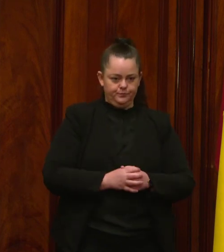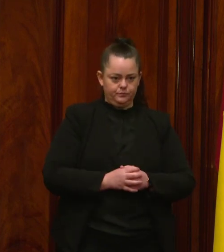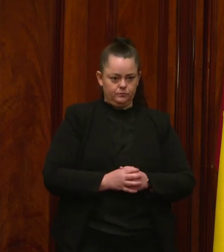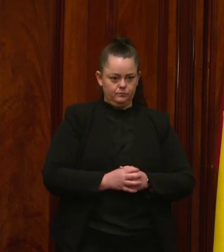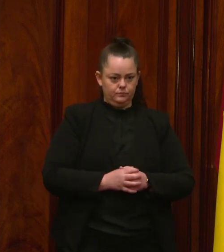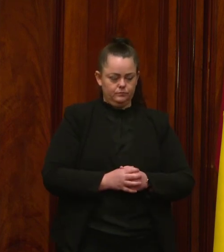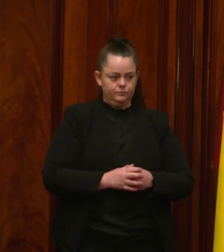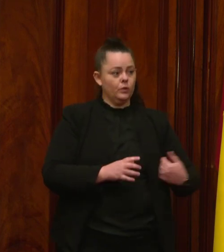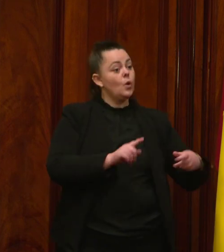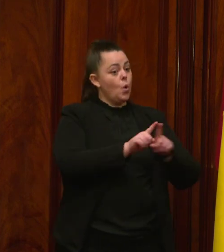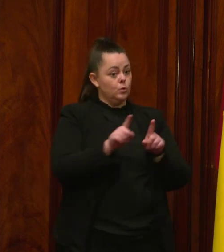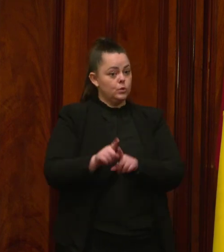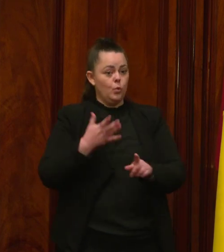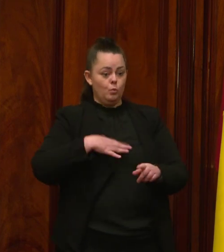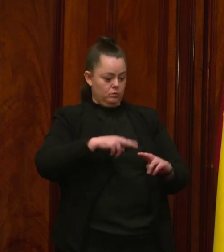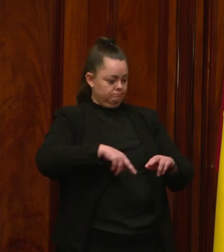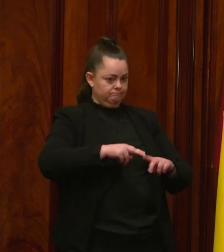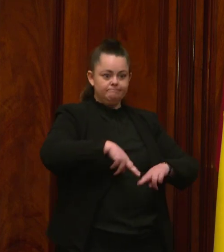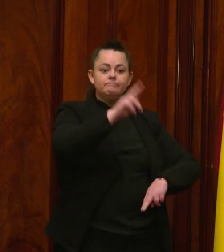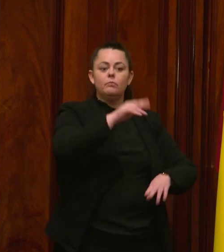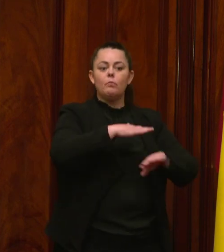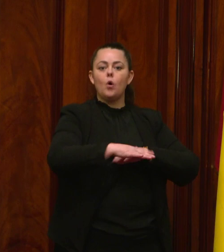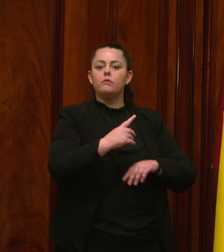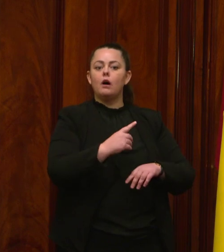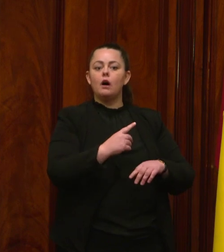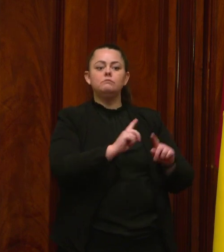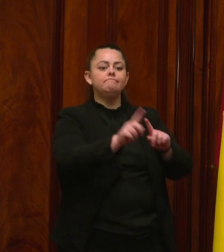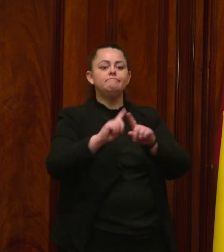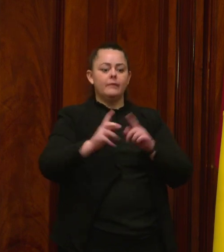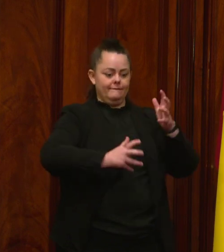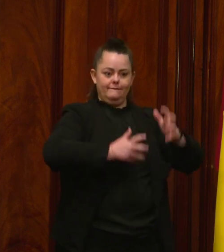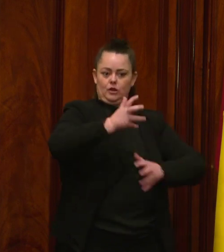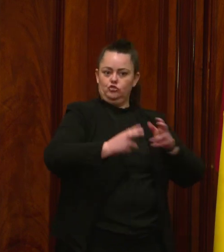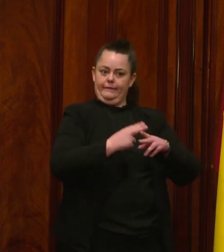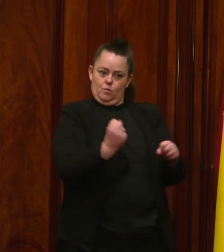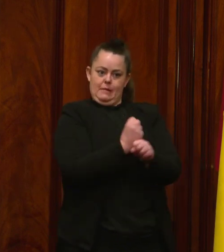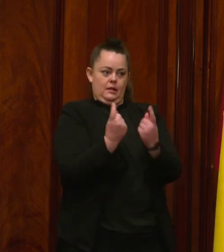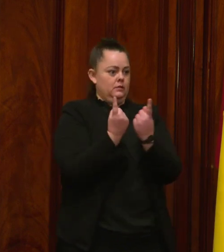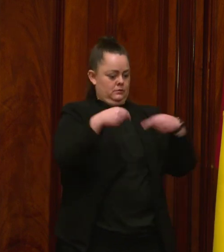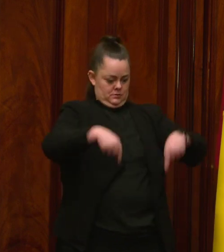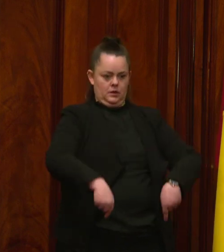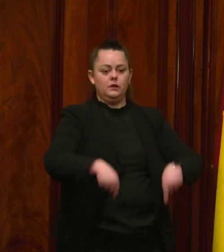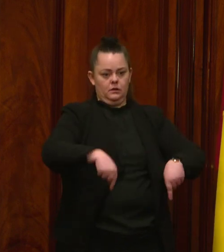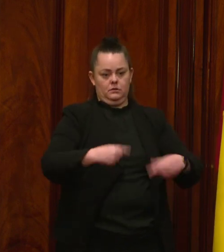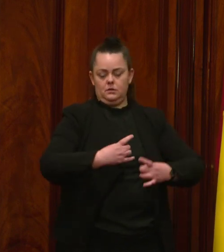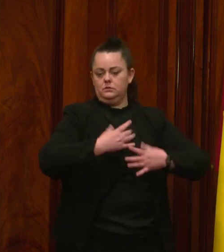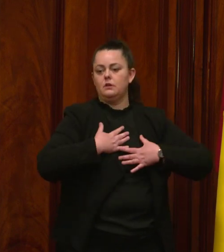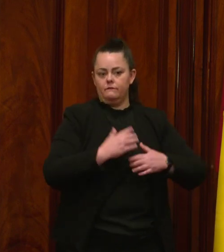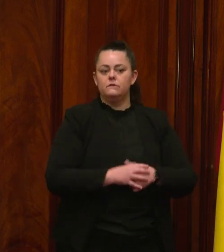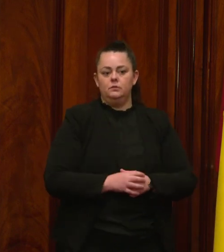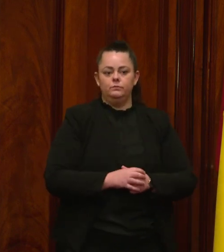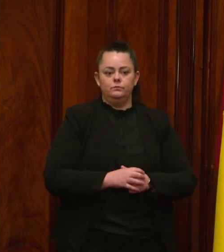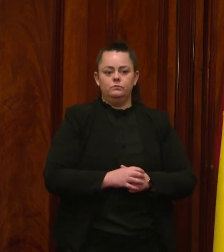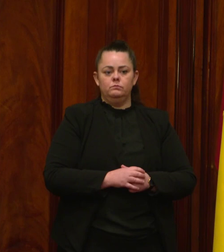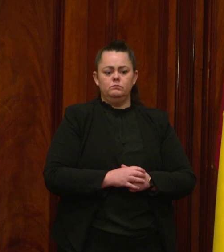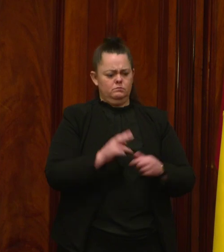the state's manufacturing muscle so that it can build the transport options of the future. Our state has a